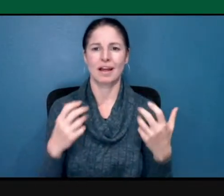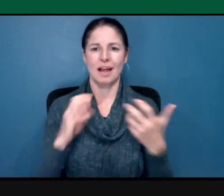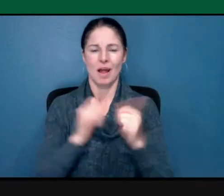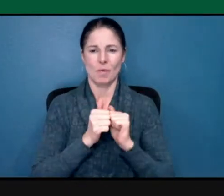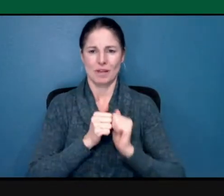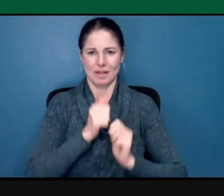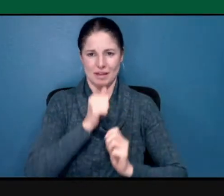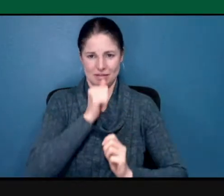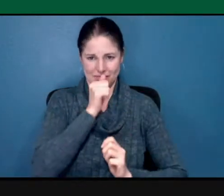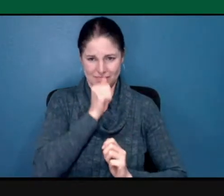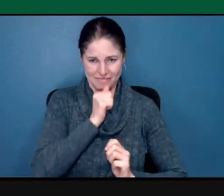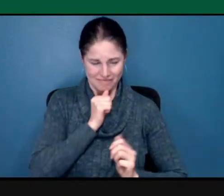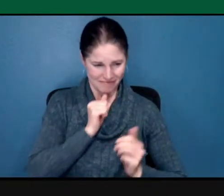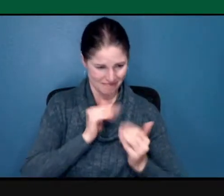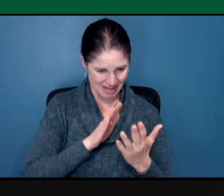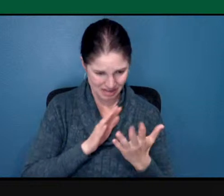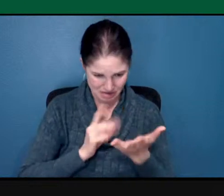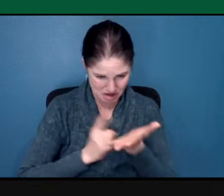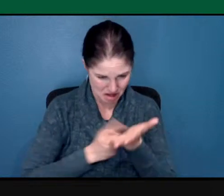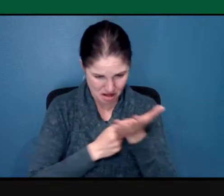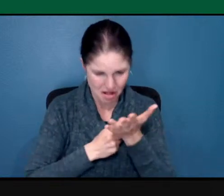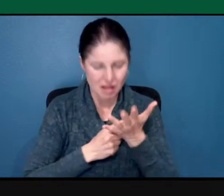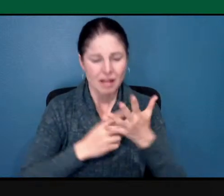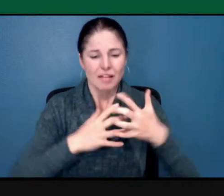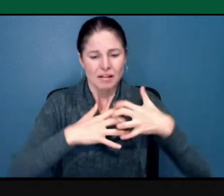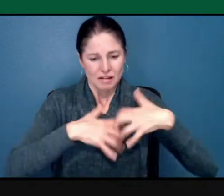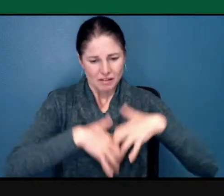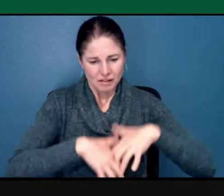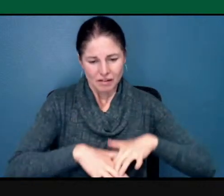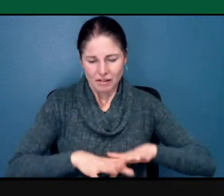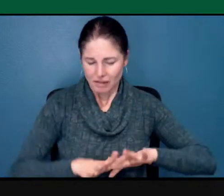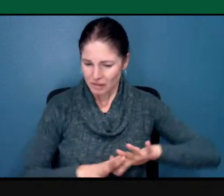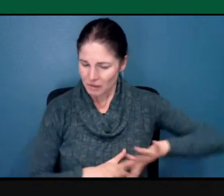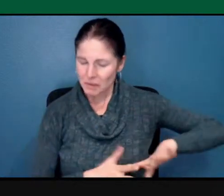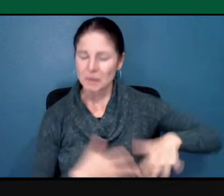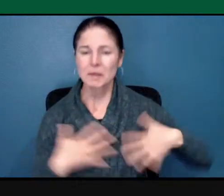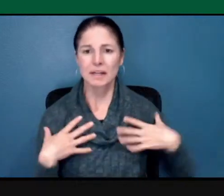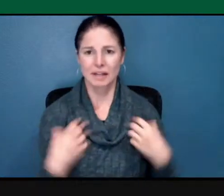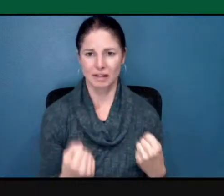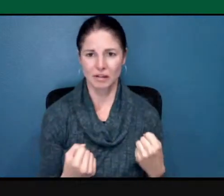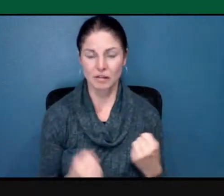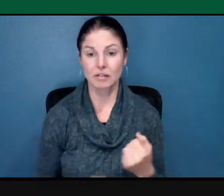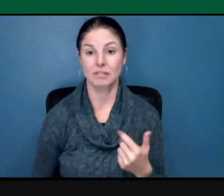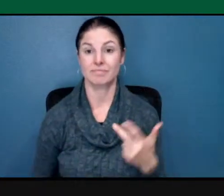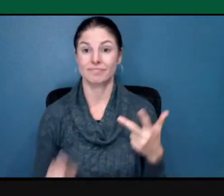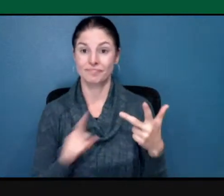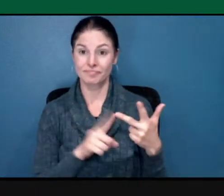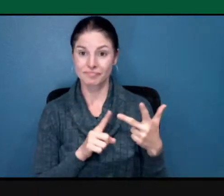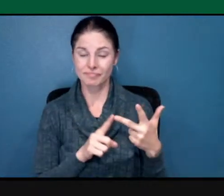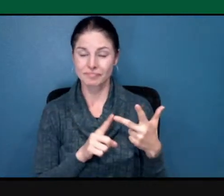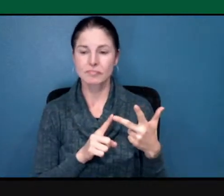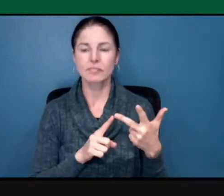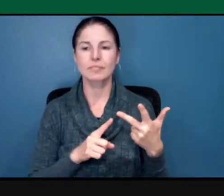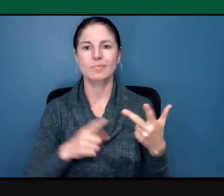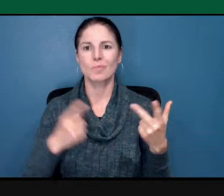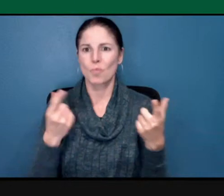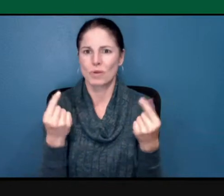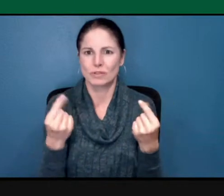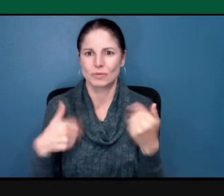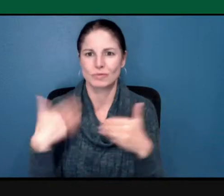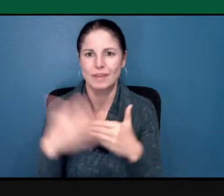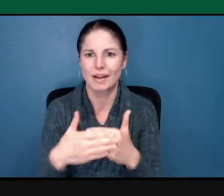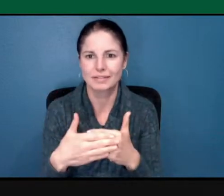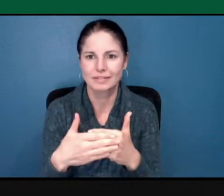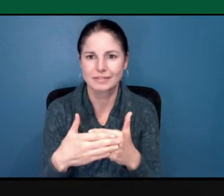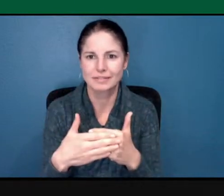And a final panel that will be about what do we do next because we can't not do something